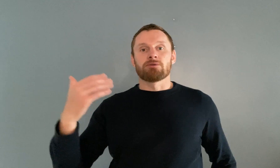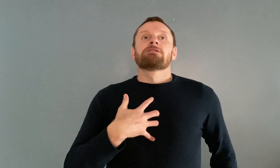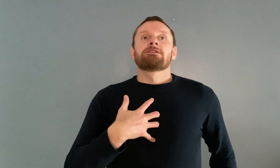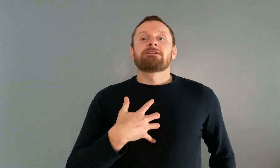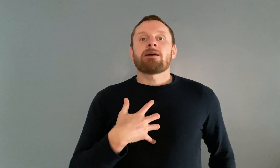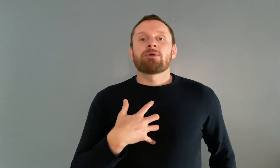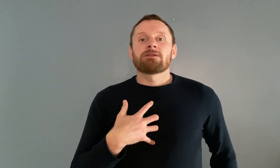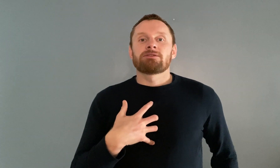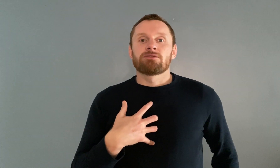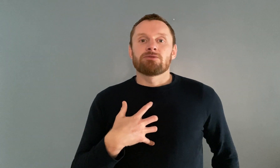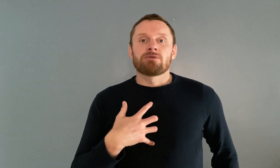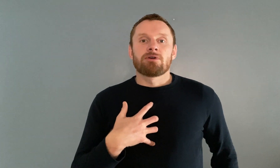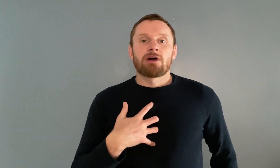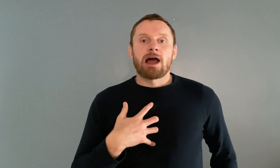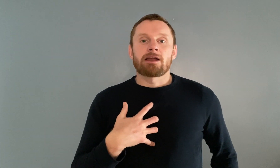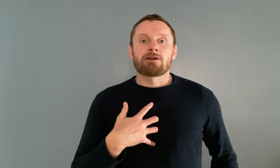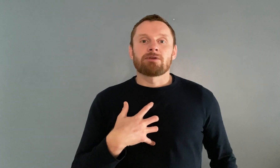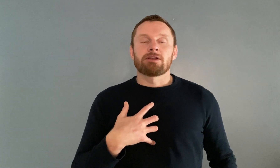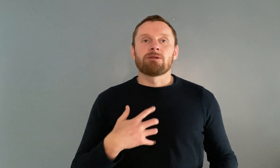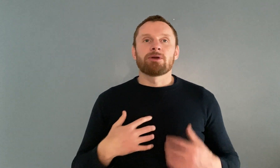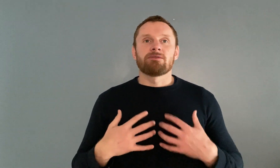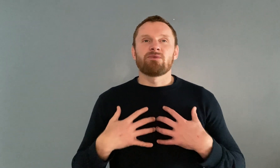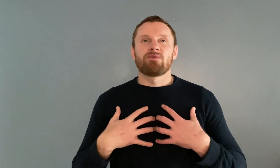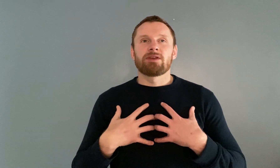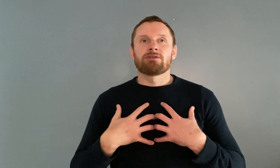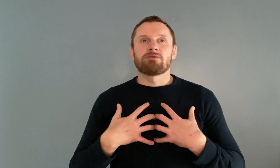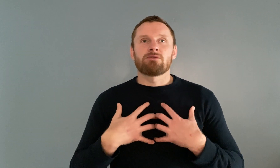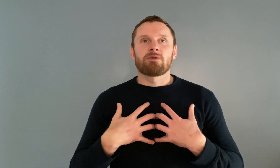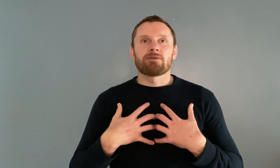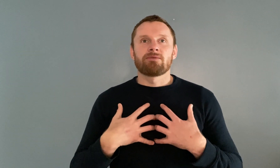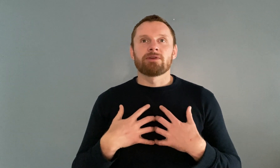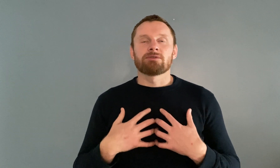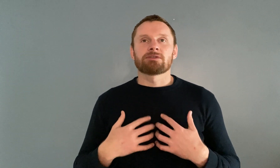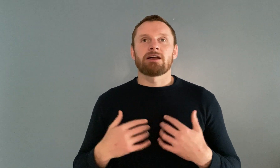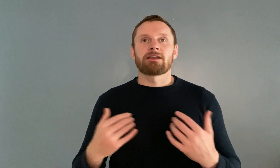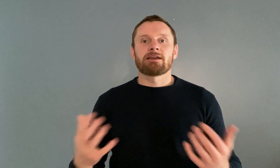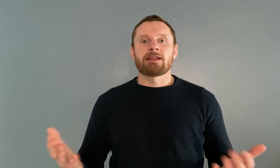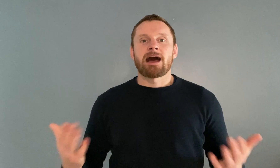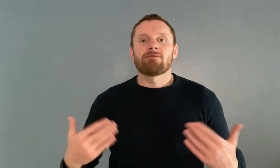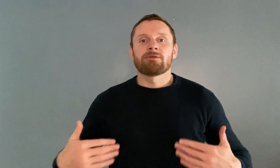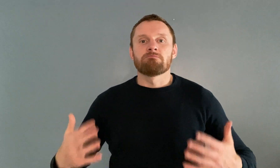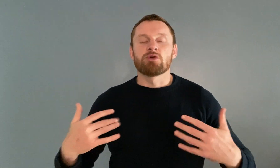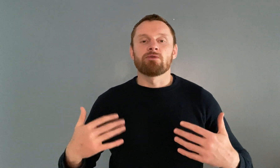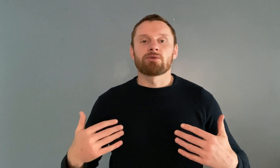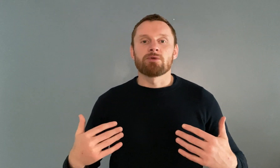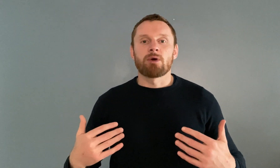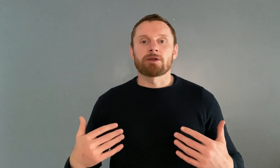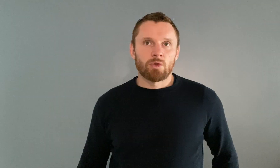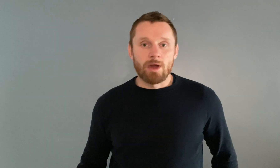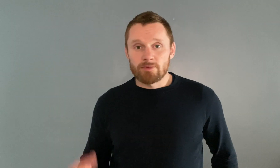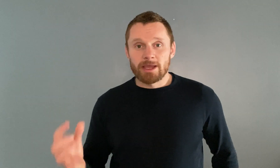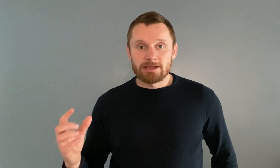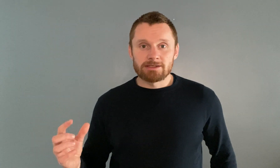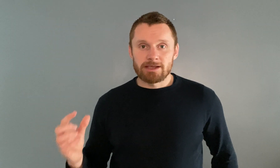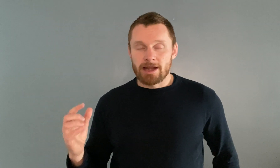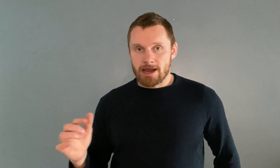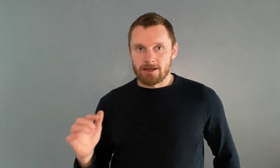step into anger a little bit and feel what it feels like and have it move through the body whoever begins in anger